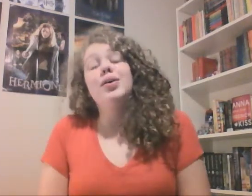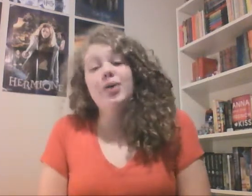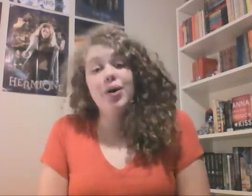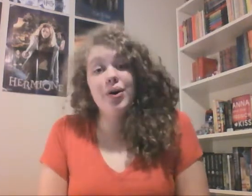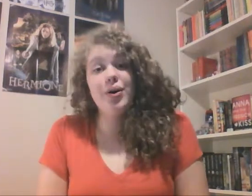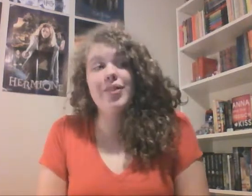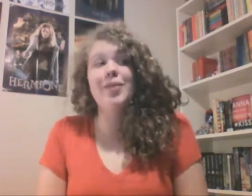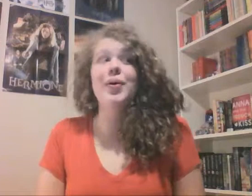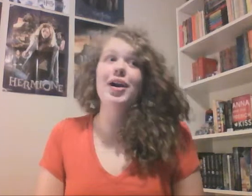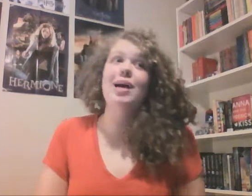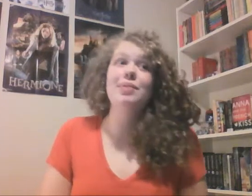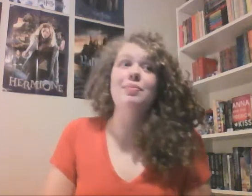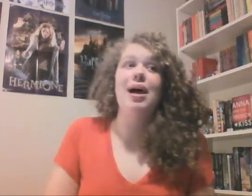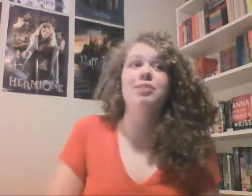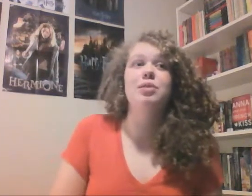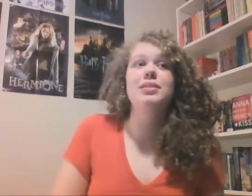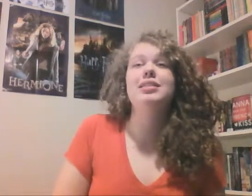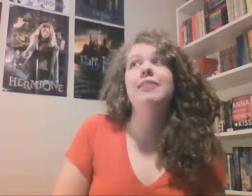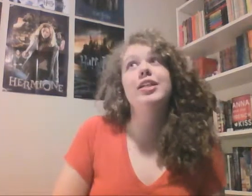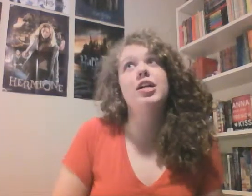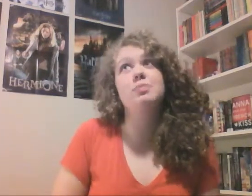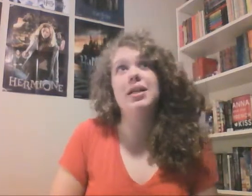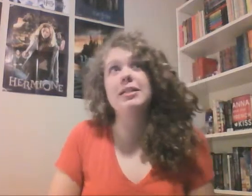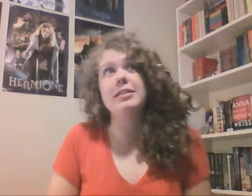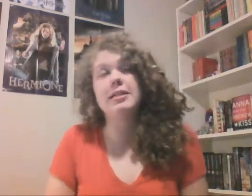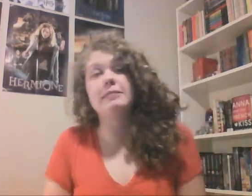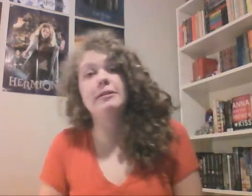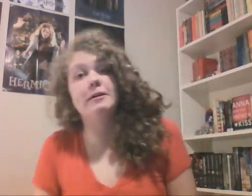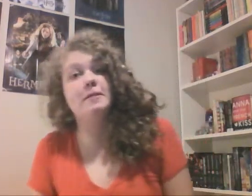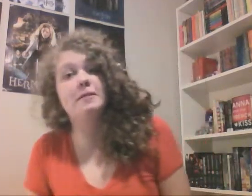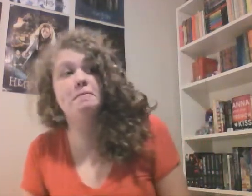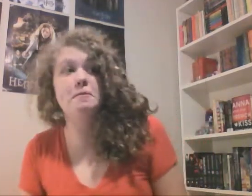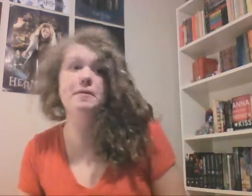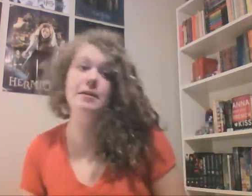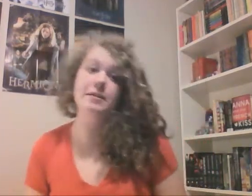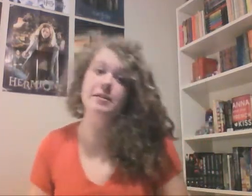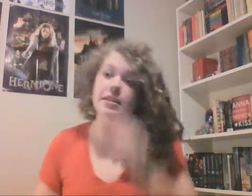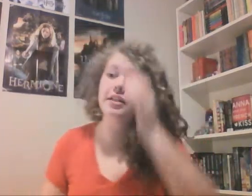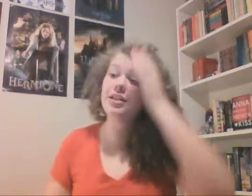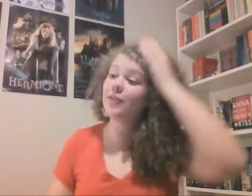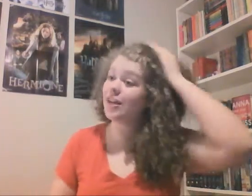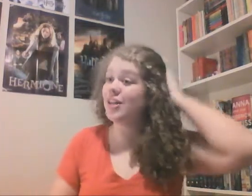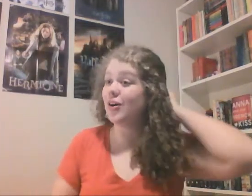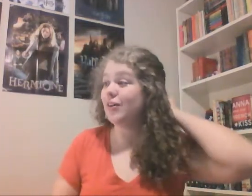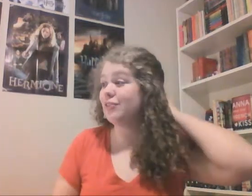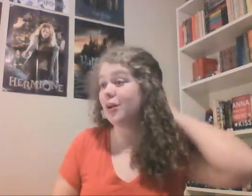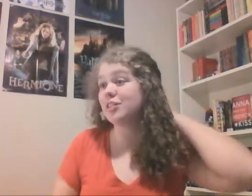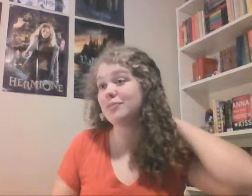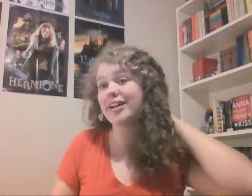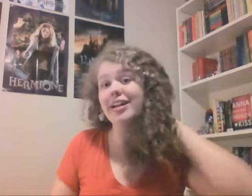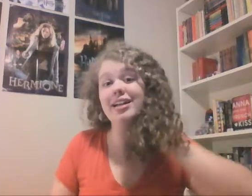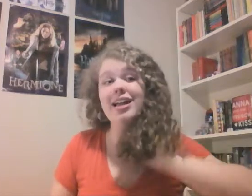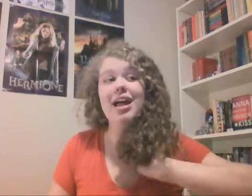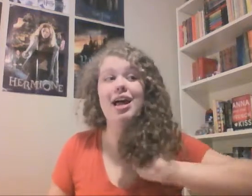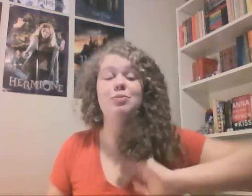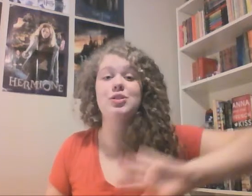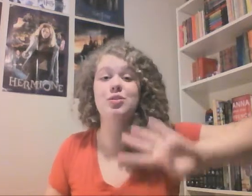there were a couple of Malik moments, definitely not as many as in the last episode, because you guys know if you watched my episode